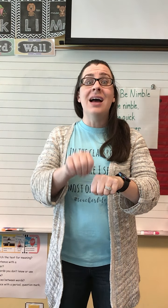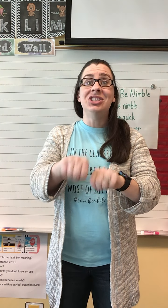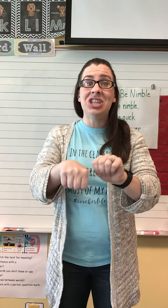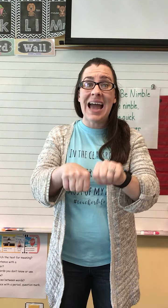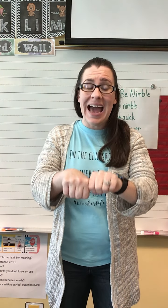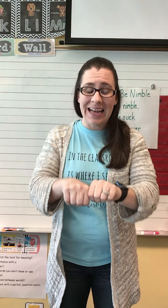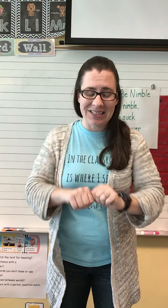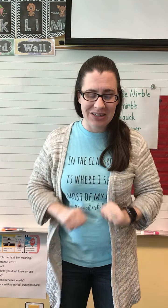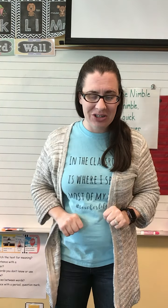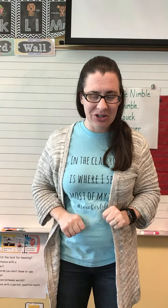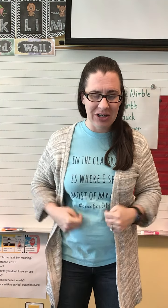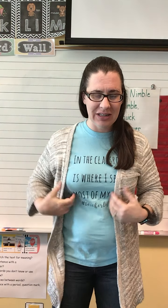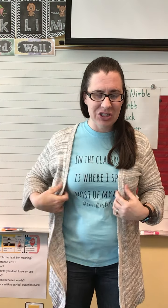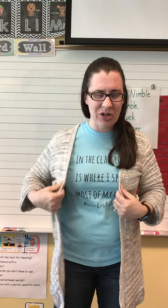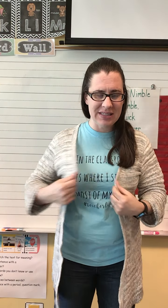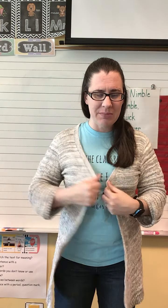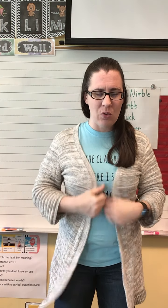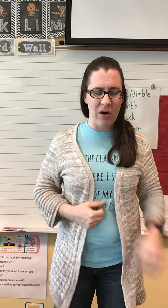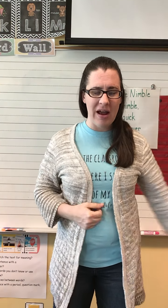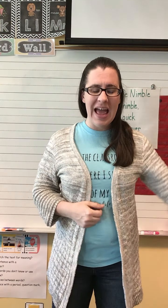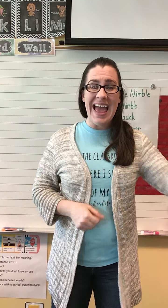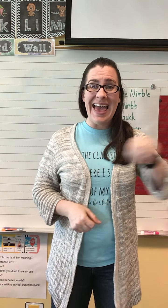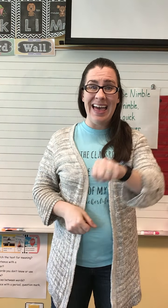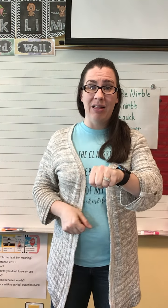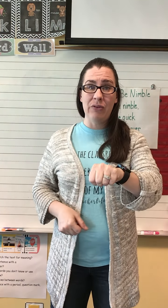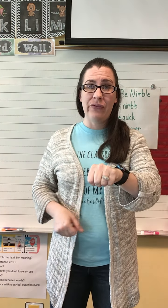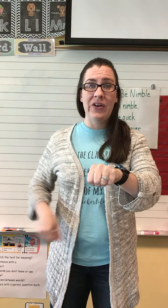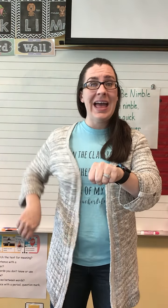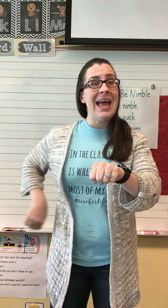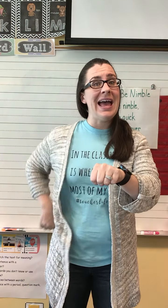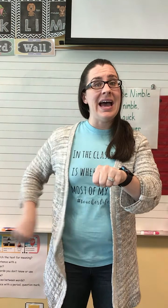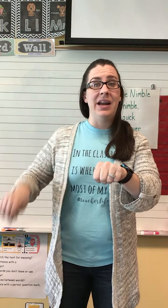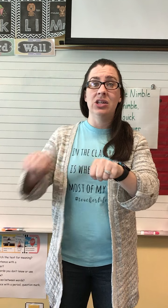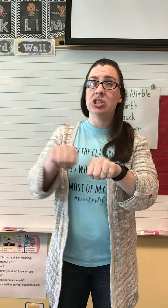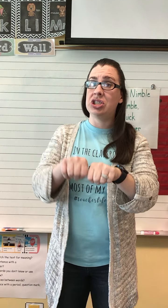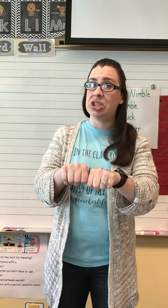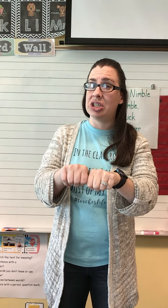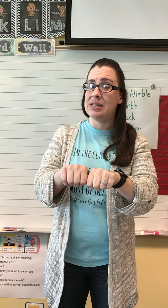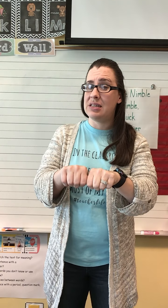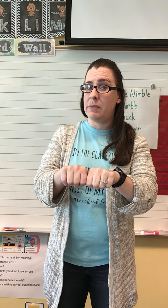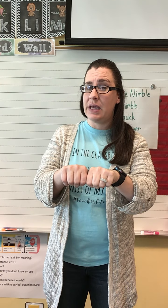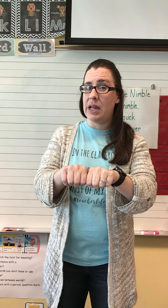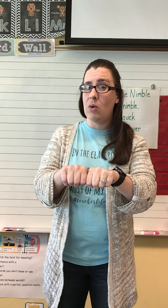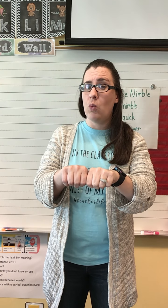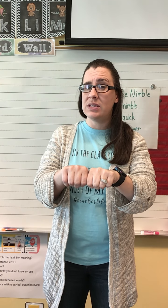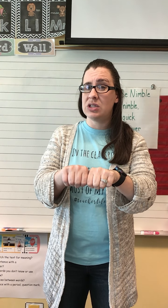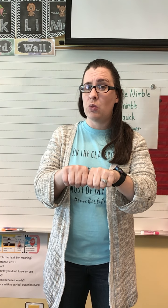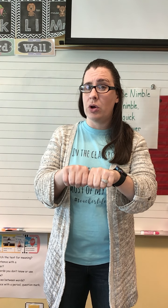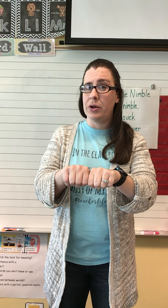Chat. Chat. Good. Let's try some more. Elf. Add sh to the beginning. What's the word?